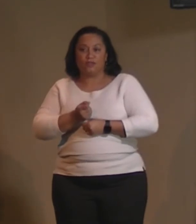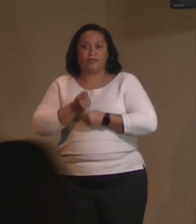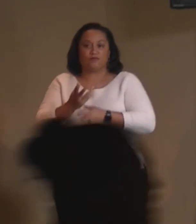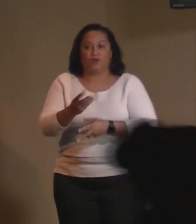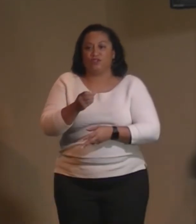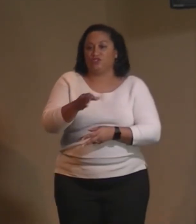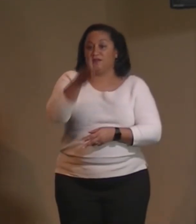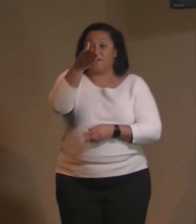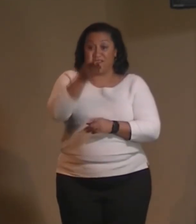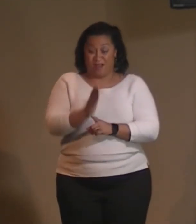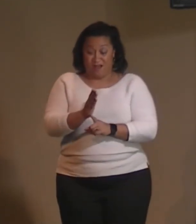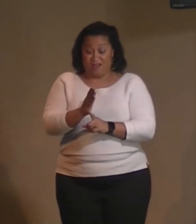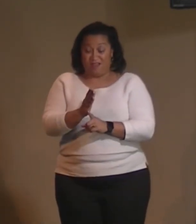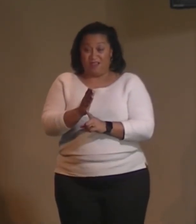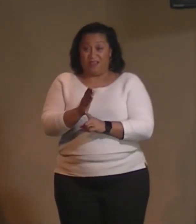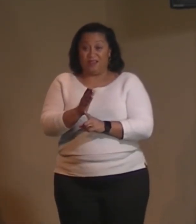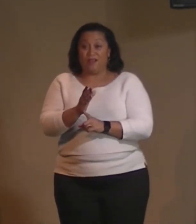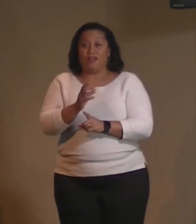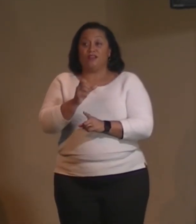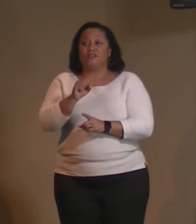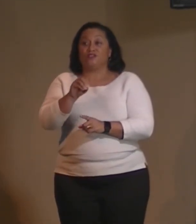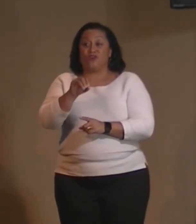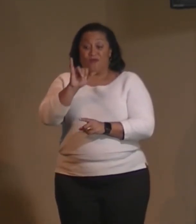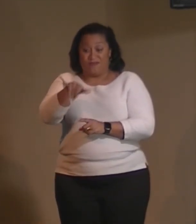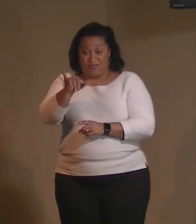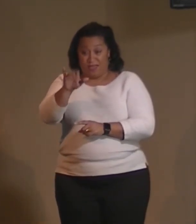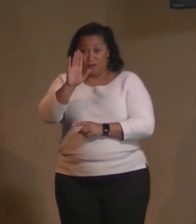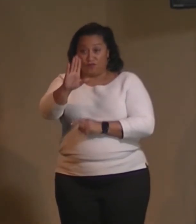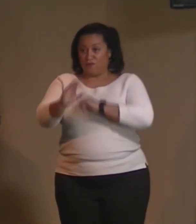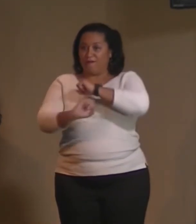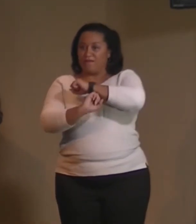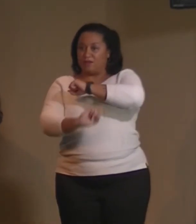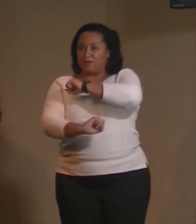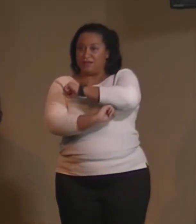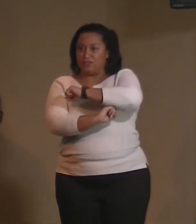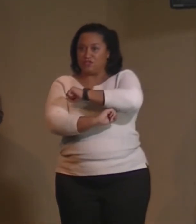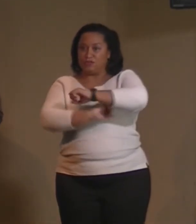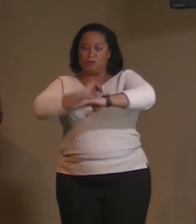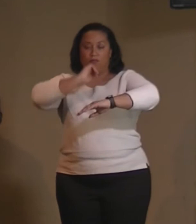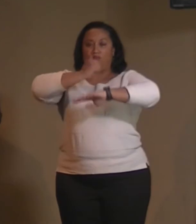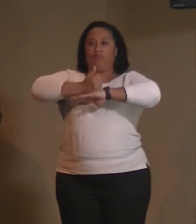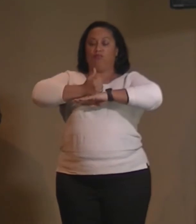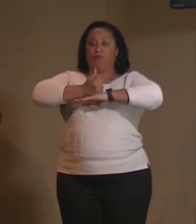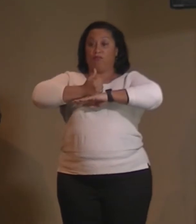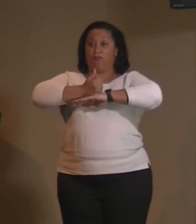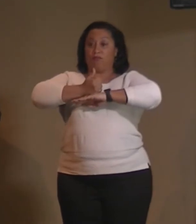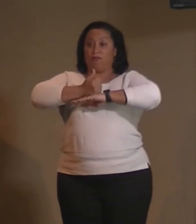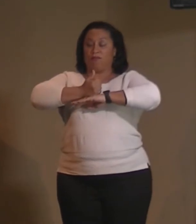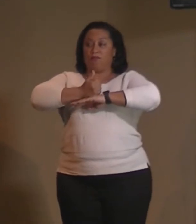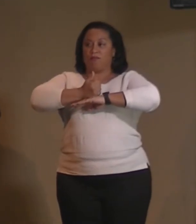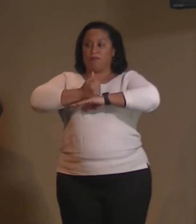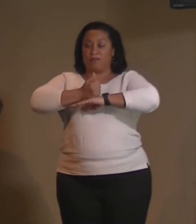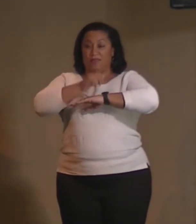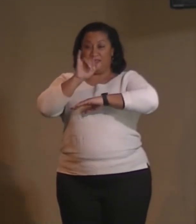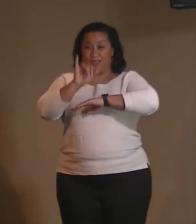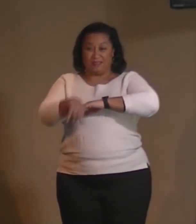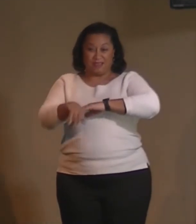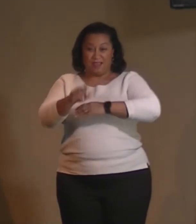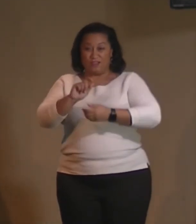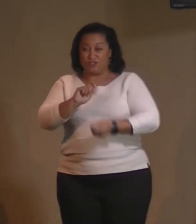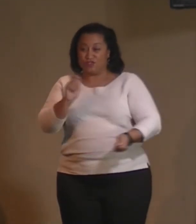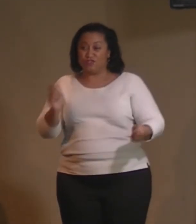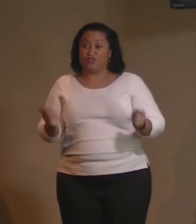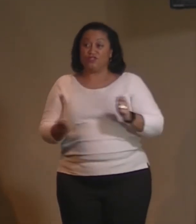So when that is the foundation upon which your house is built, does that not change how the